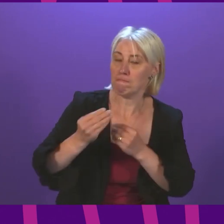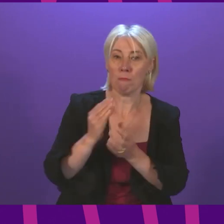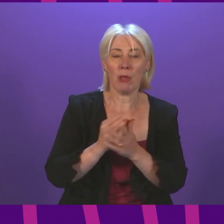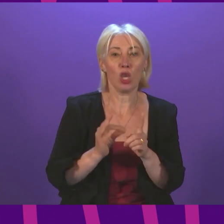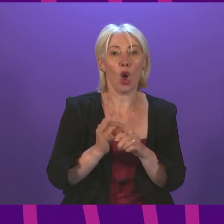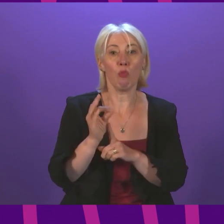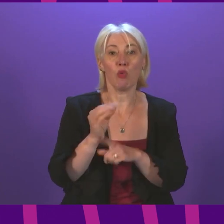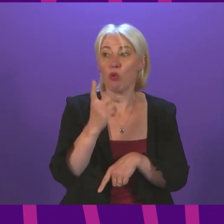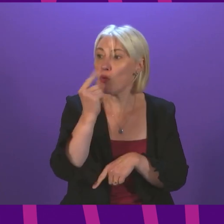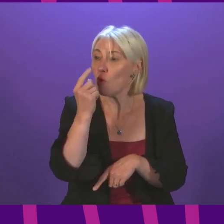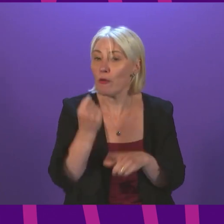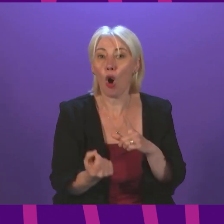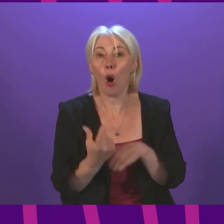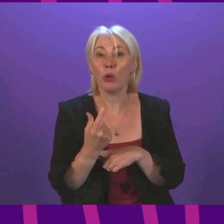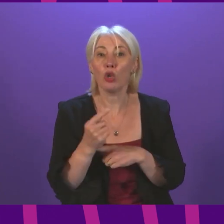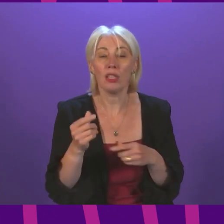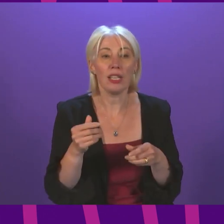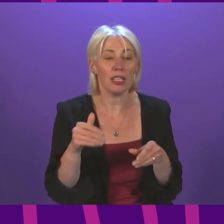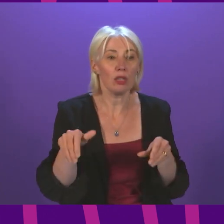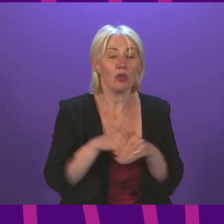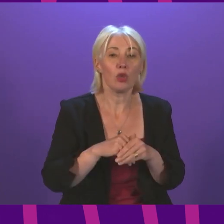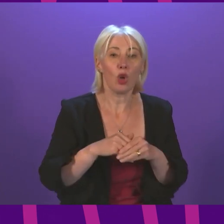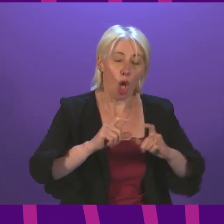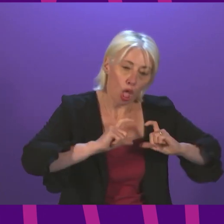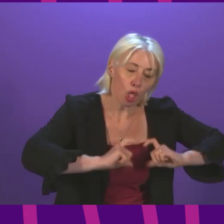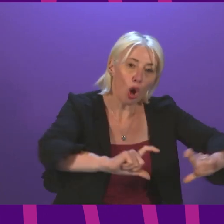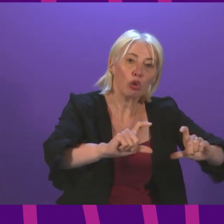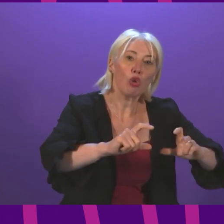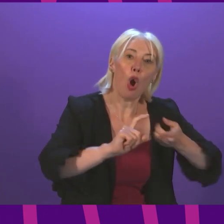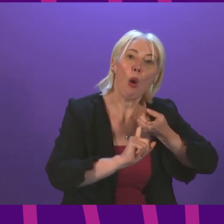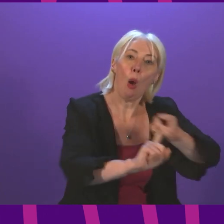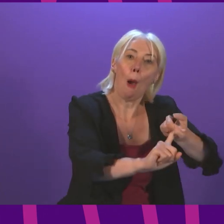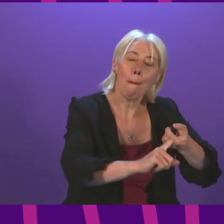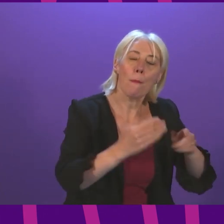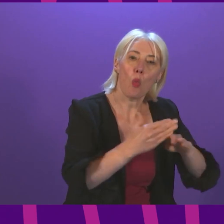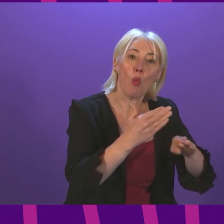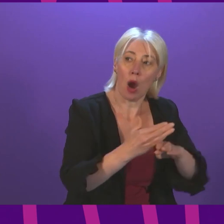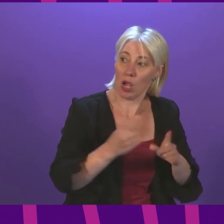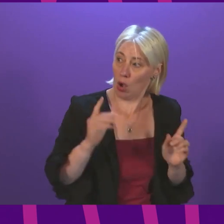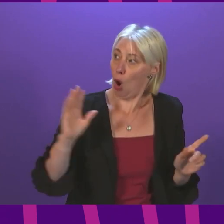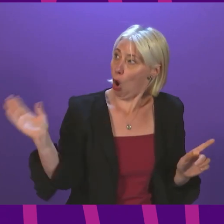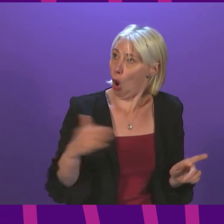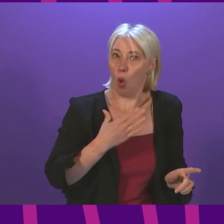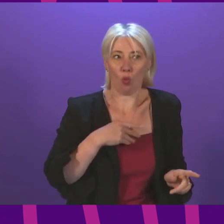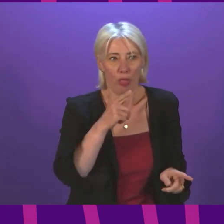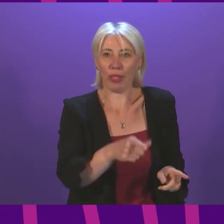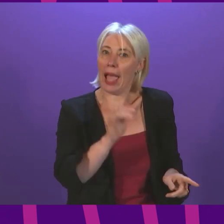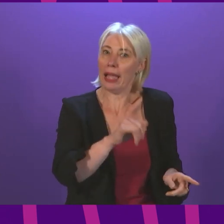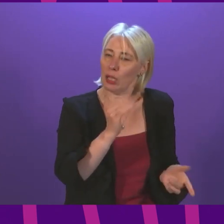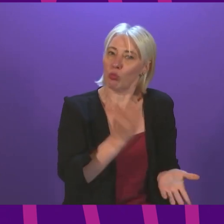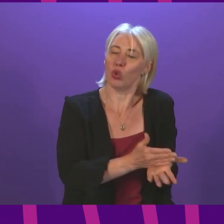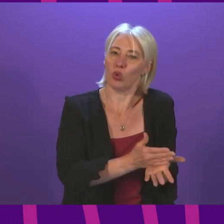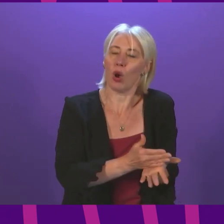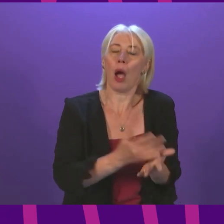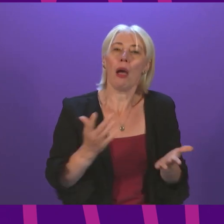chances of actually going on to find long-term sustainable work. That should be something we do all want to see, I would help in this chamber. Now, helping